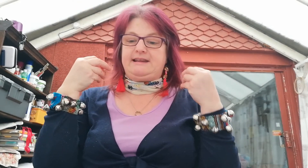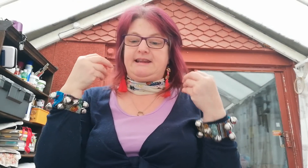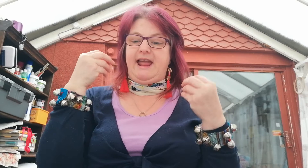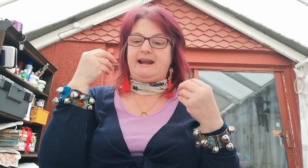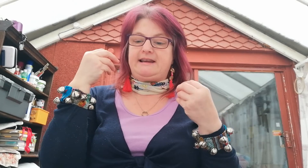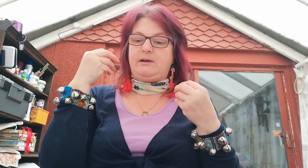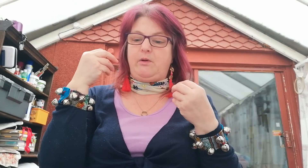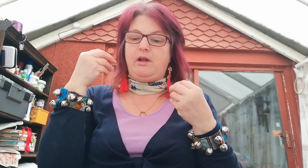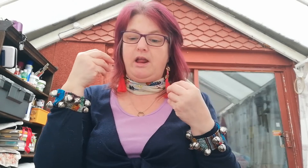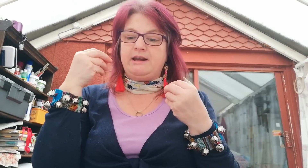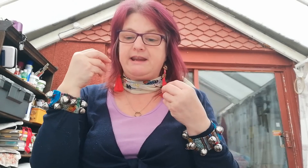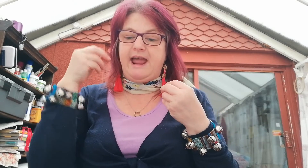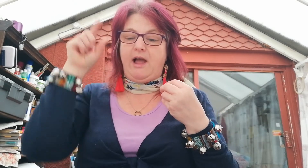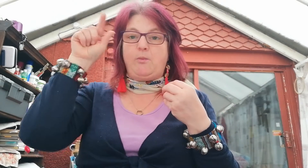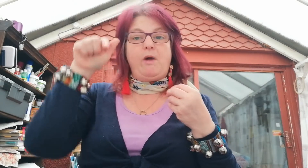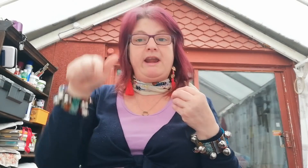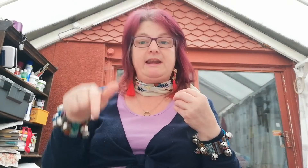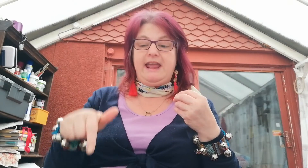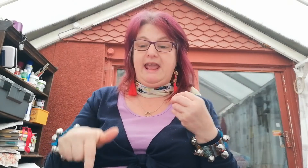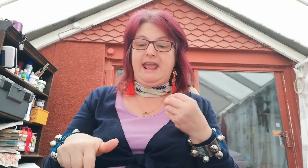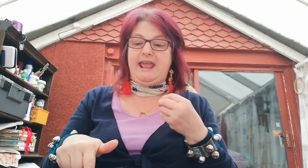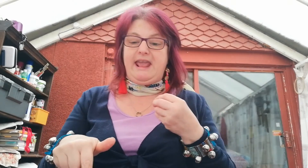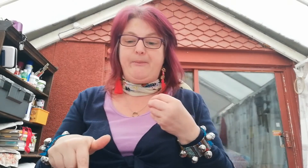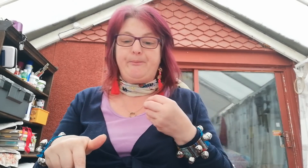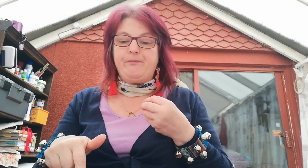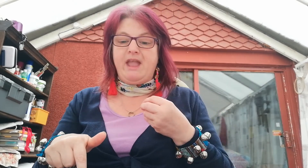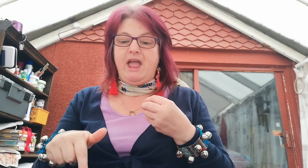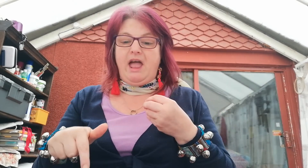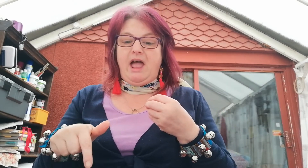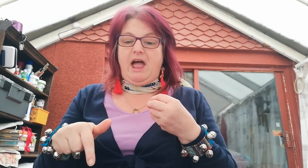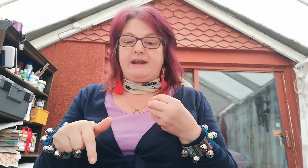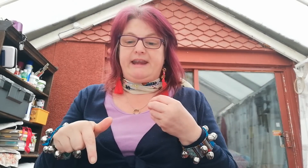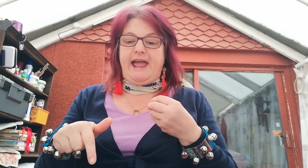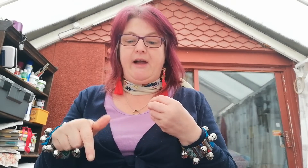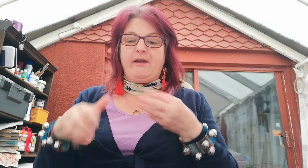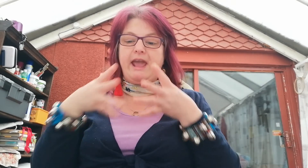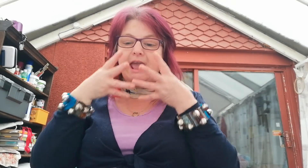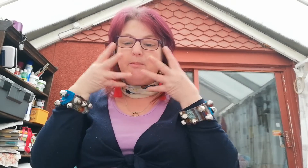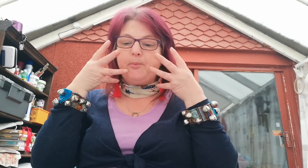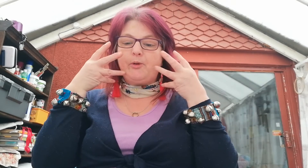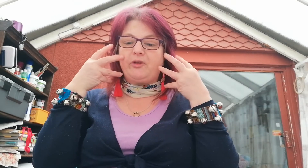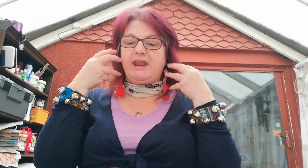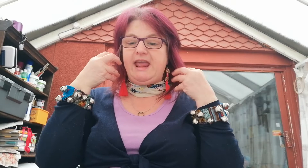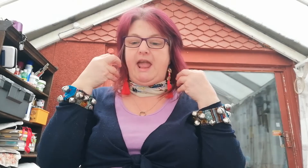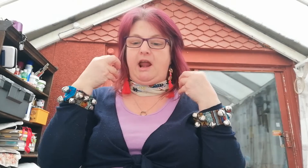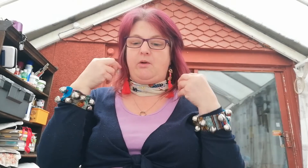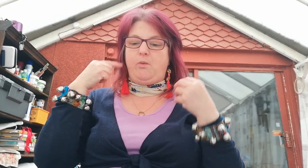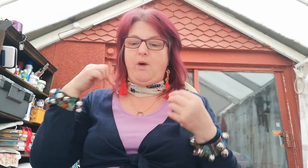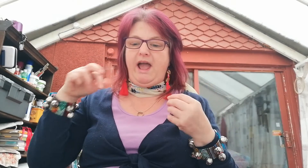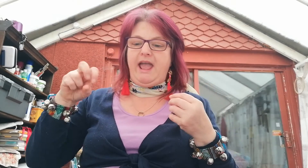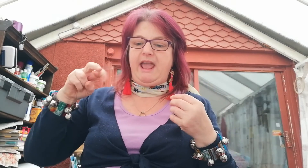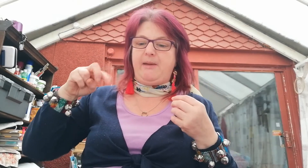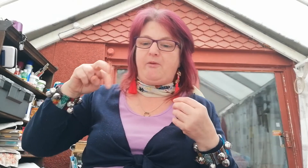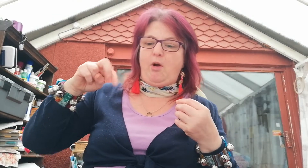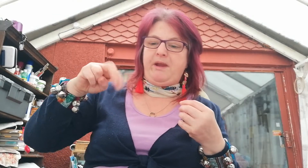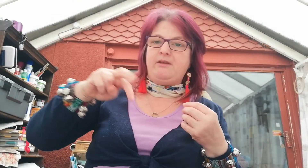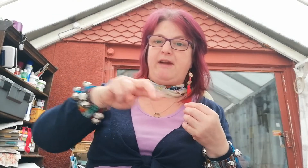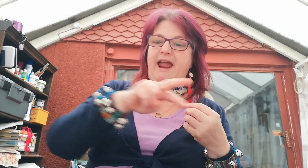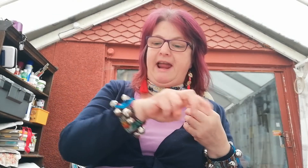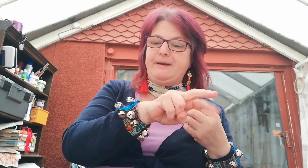sat and down went he. Down came Pussy and away Robin ran.